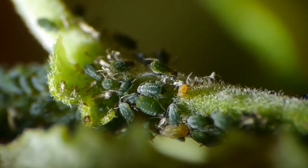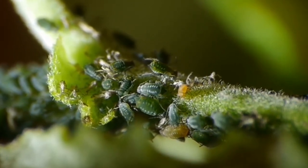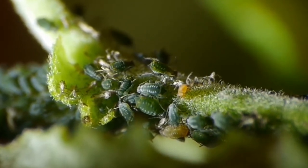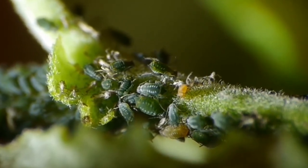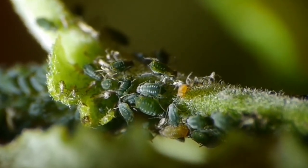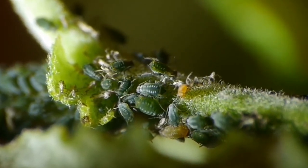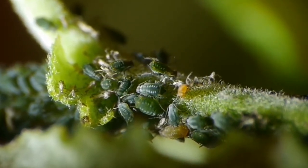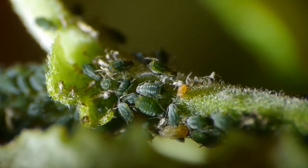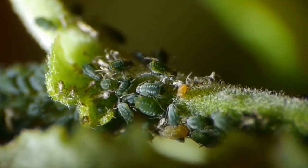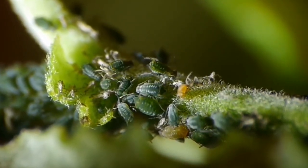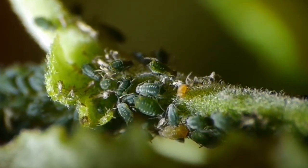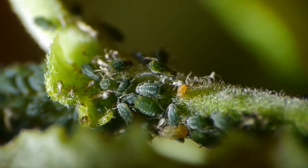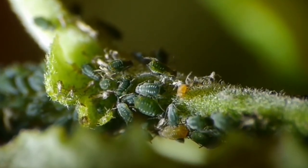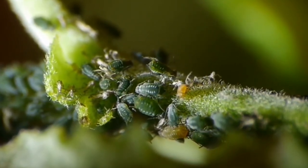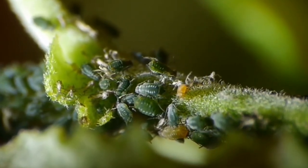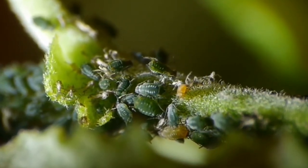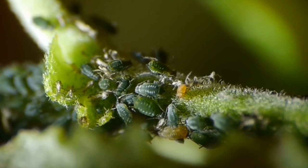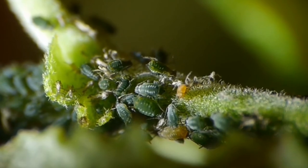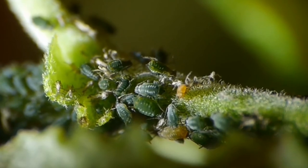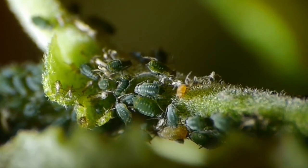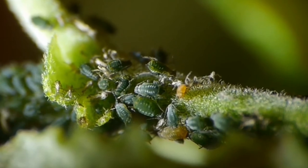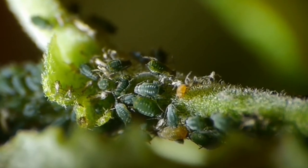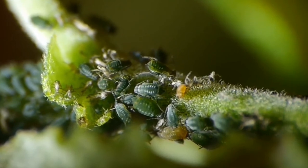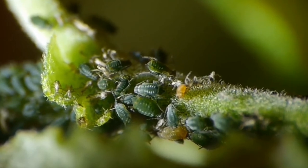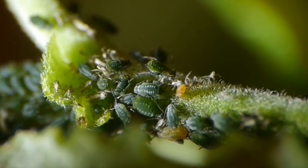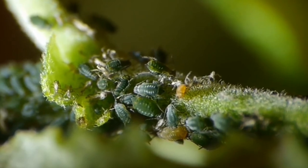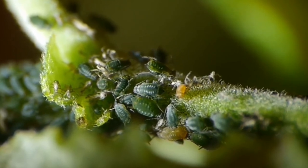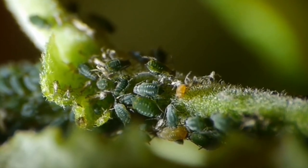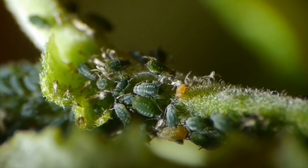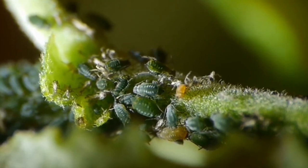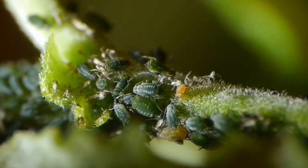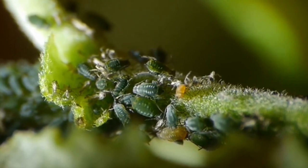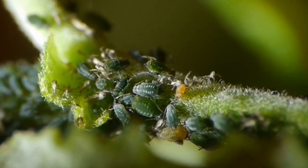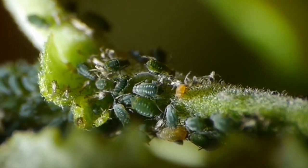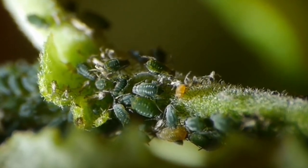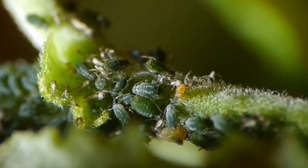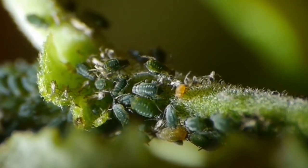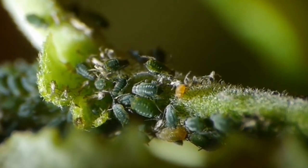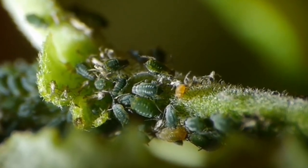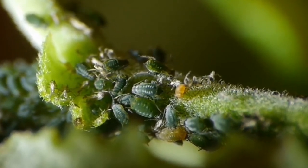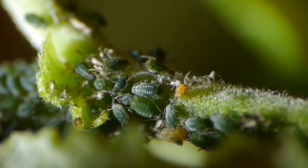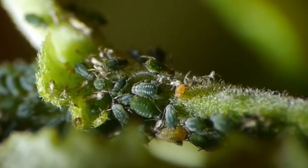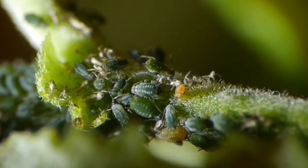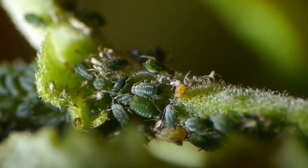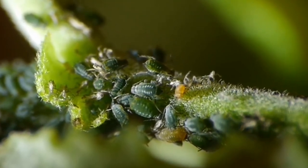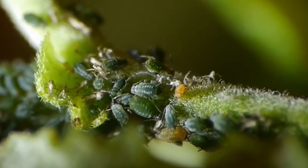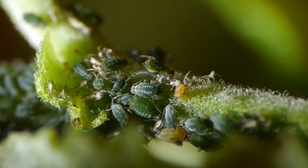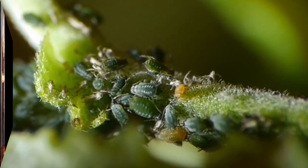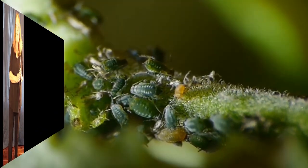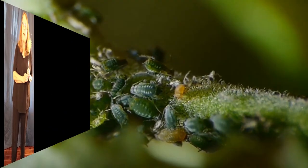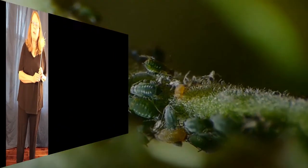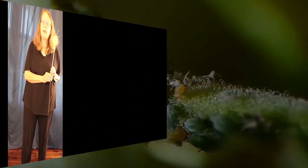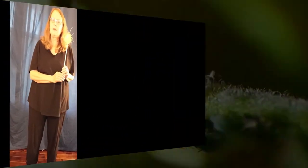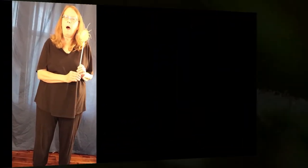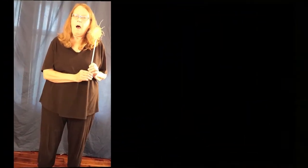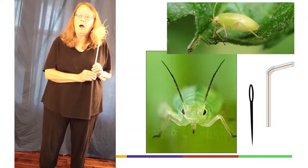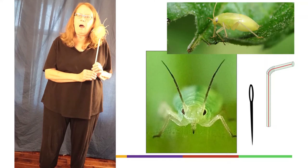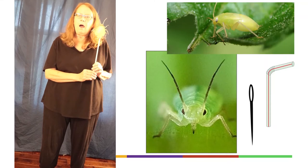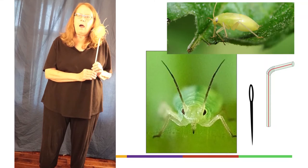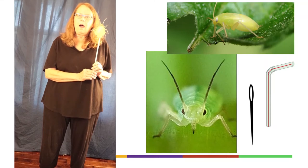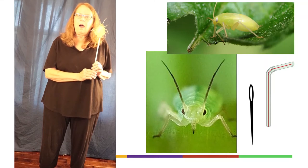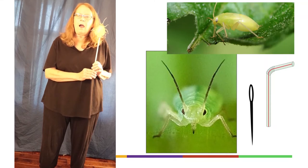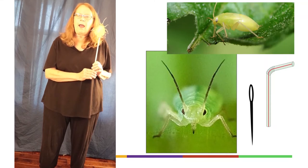Oh, I see. You have a mouth part that pierces like a needle. It goes into the leaf and then,